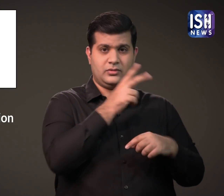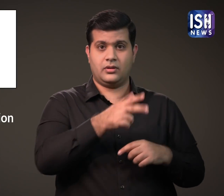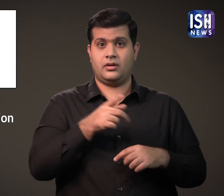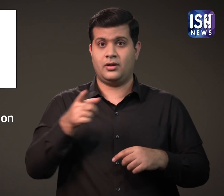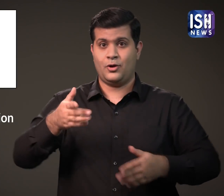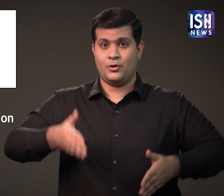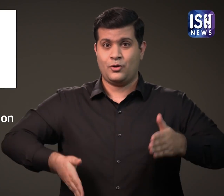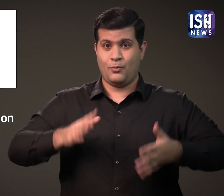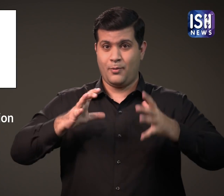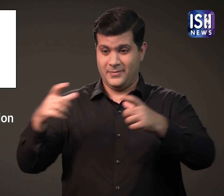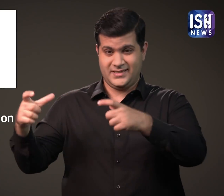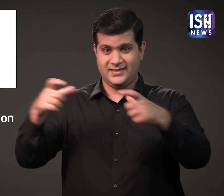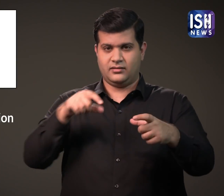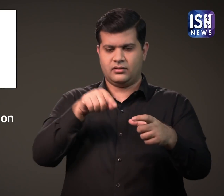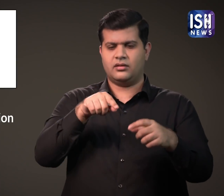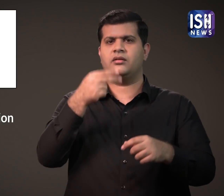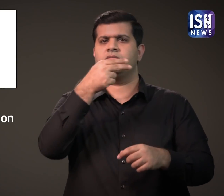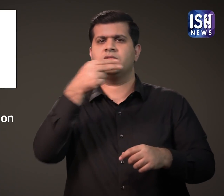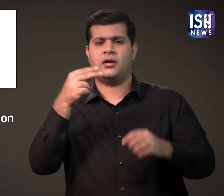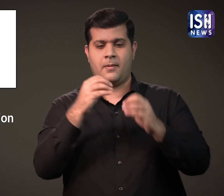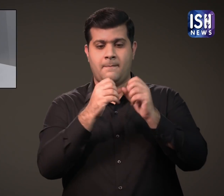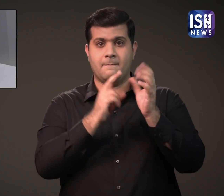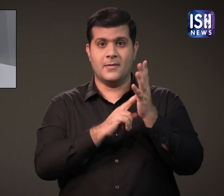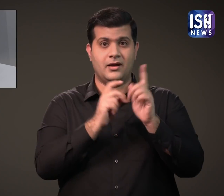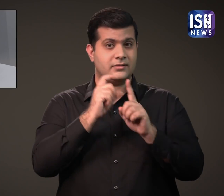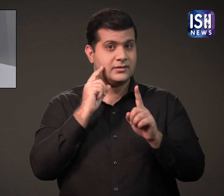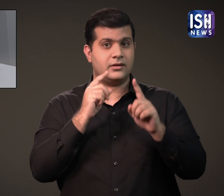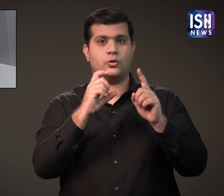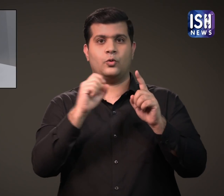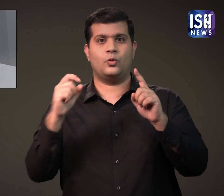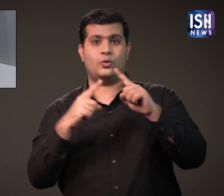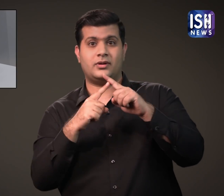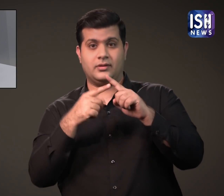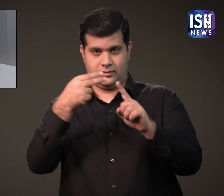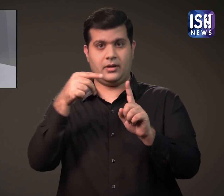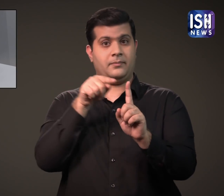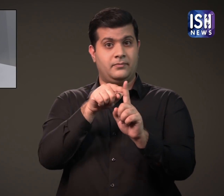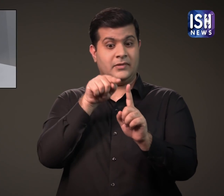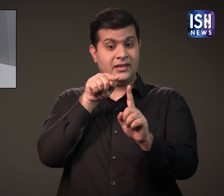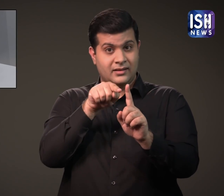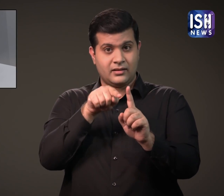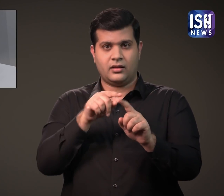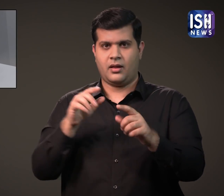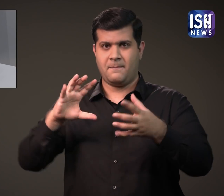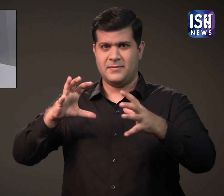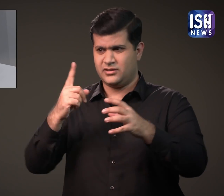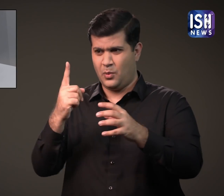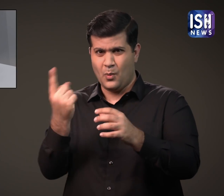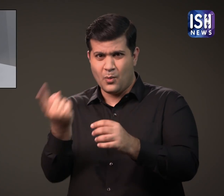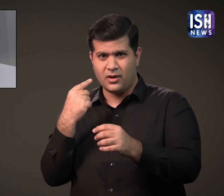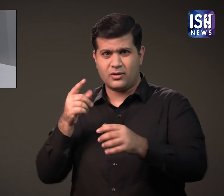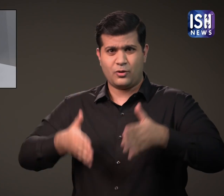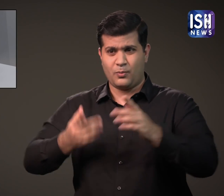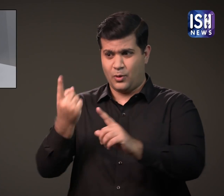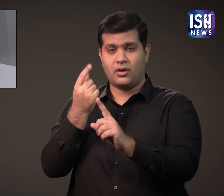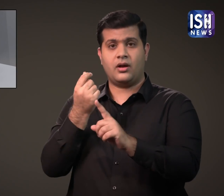According to media reports, GVMC have bought two Bandicoot robots, each costing around Rs 80 lakh.